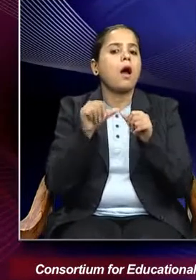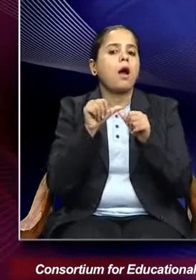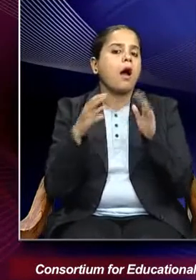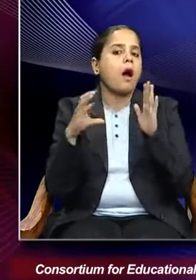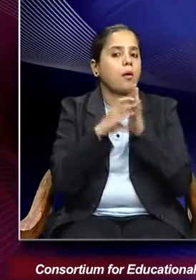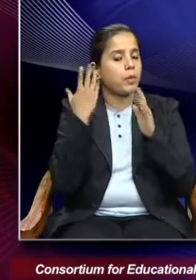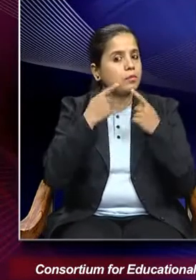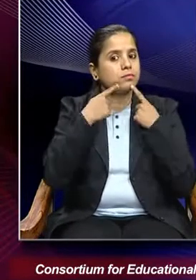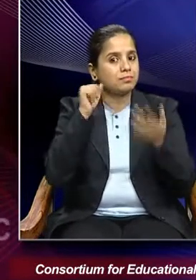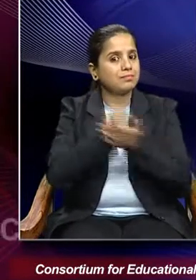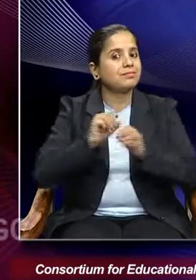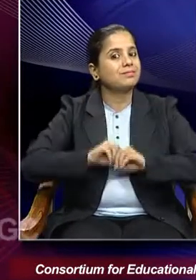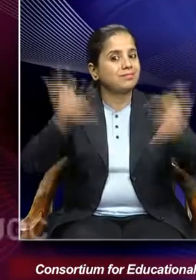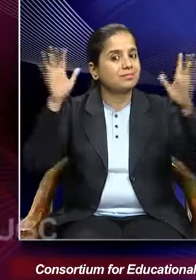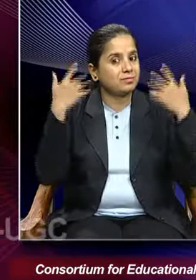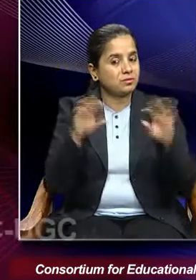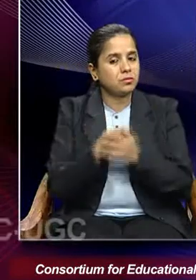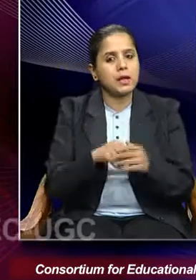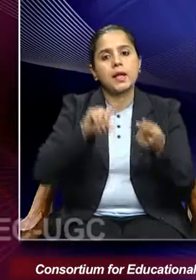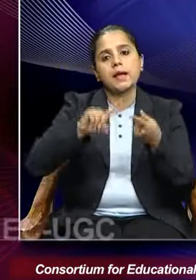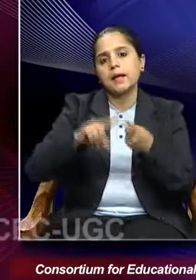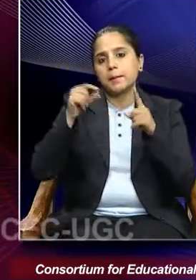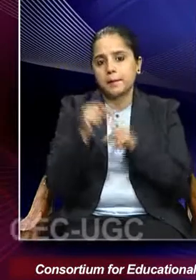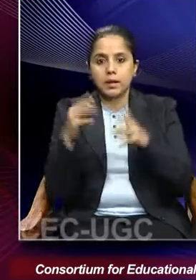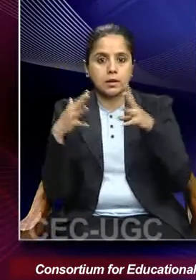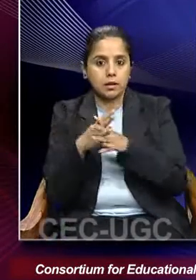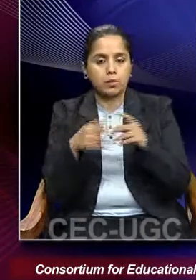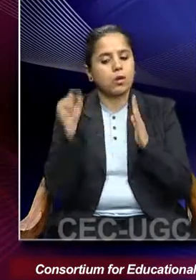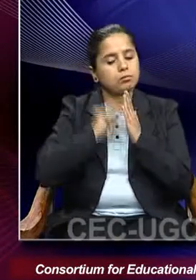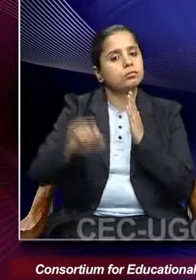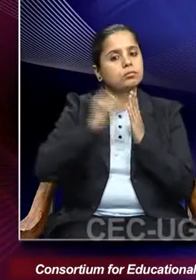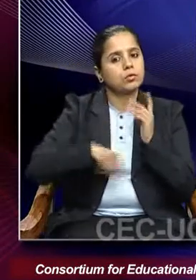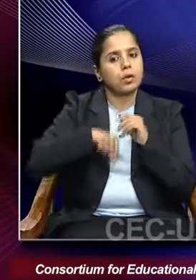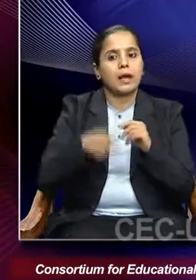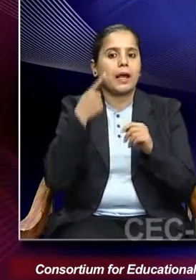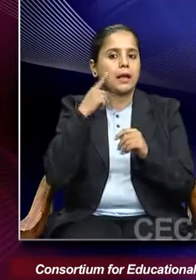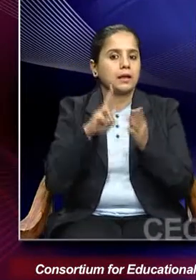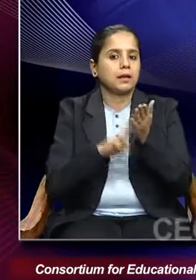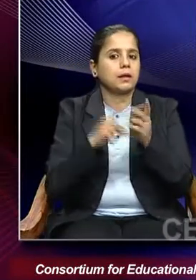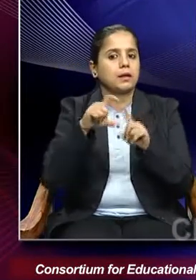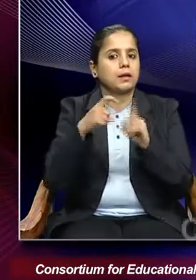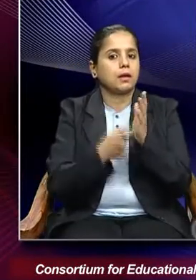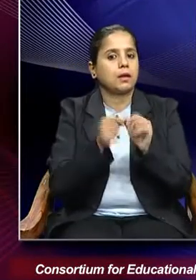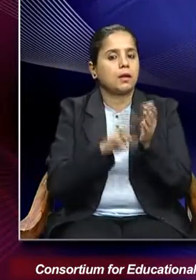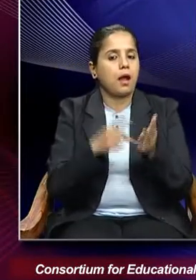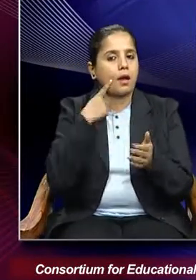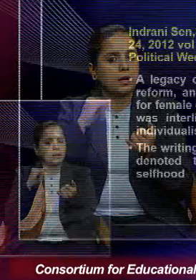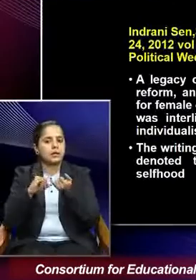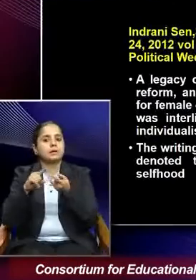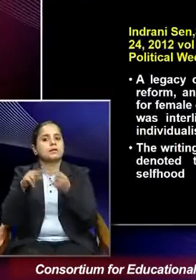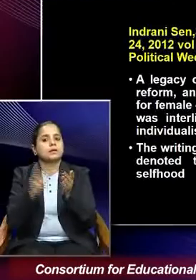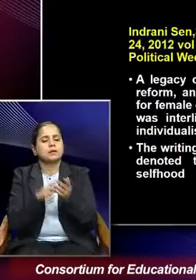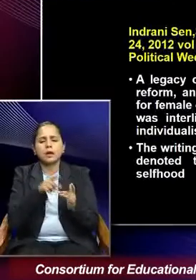published by in EPW written by Indrani Sen. This specific